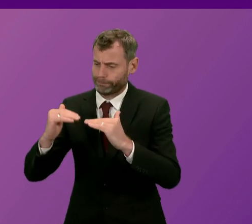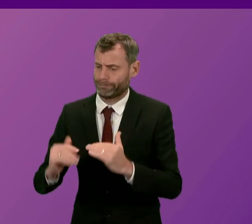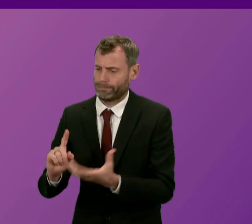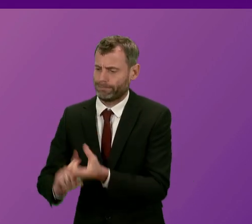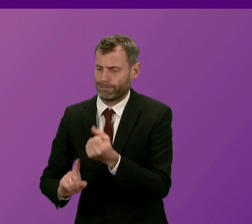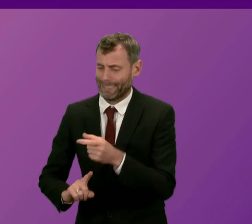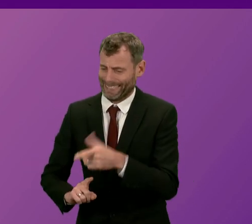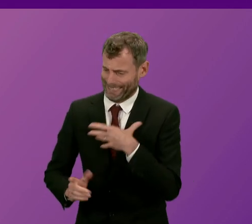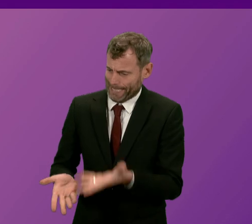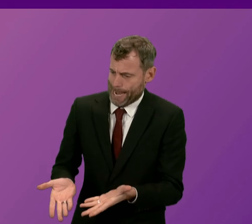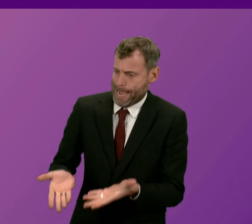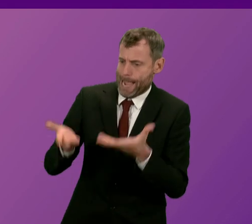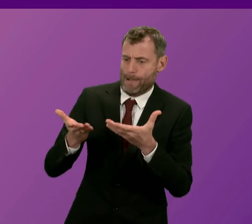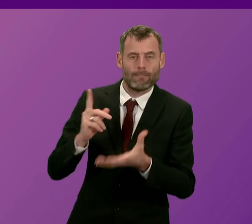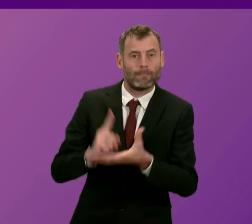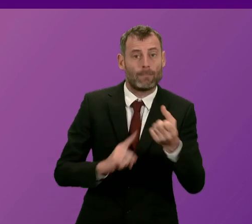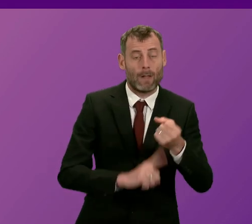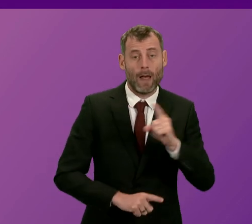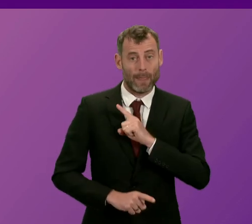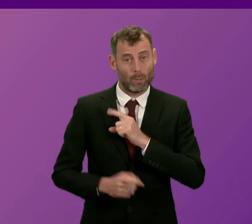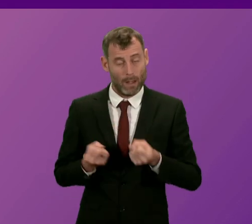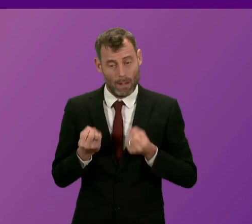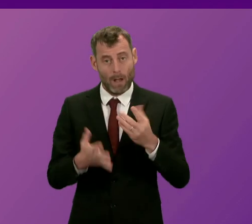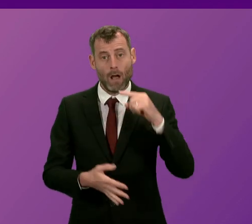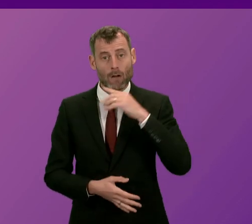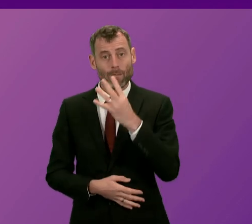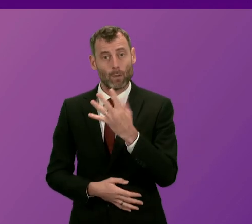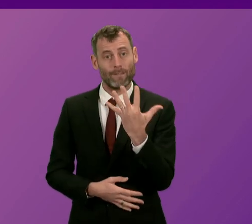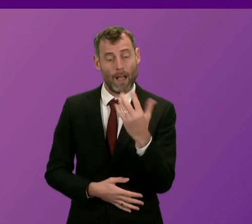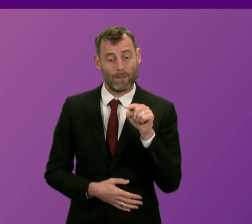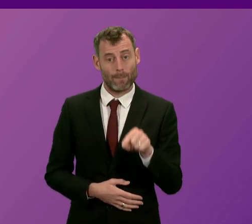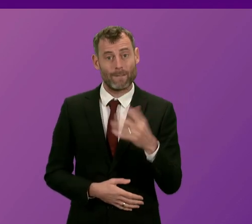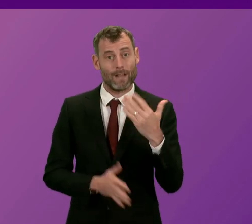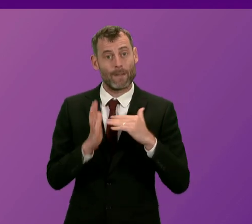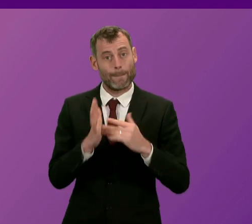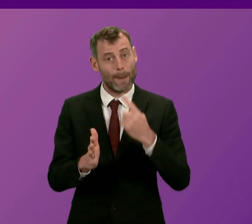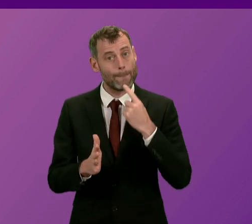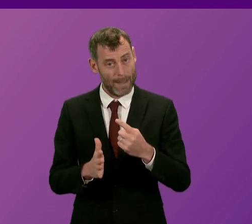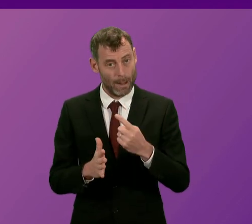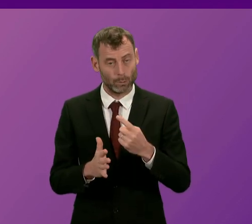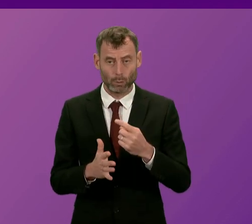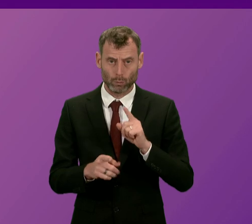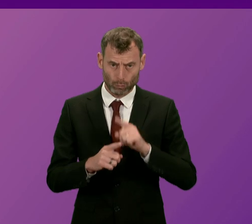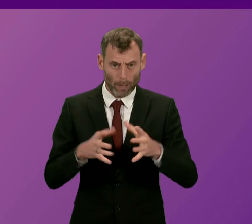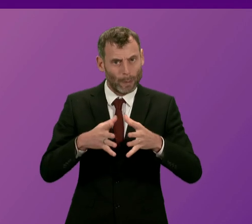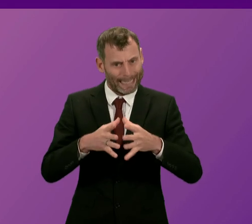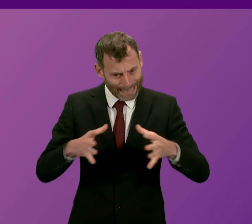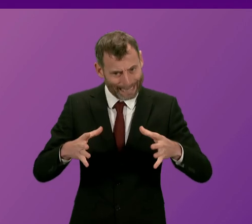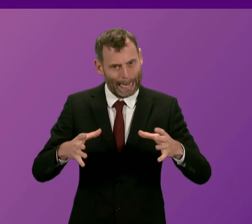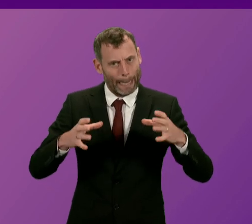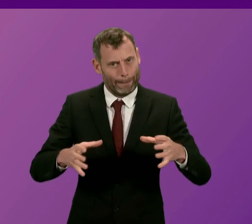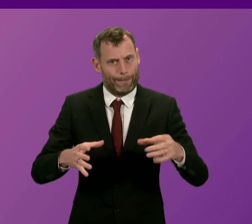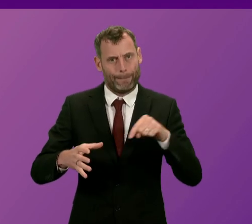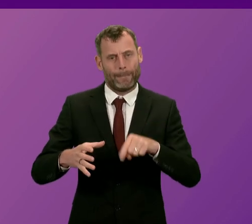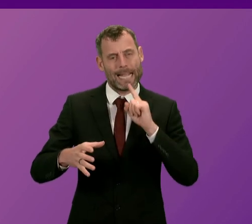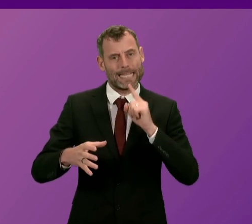we are providing local authorities with £145.5 million in this year's budget to protect teacher numbers and why I and